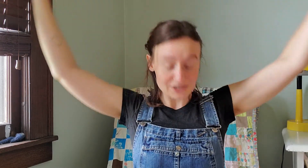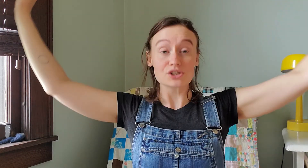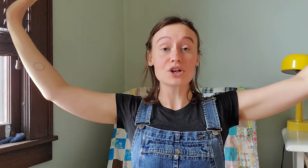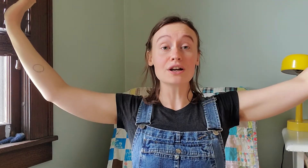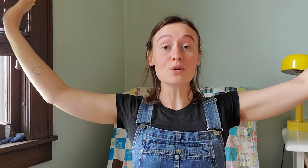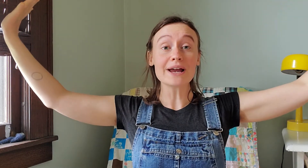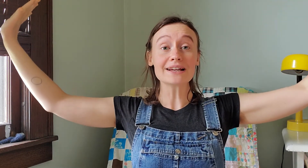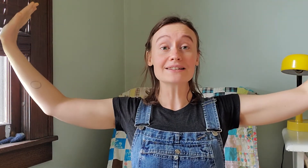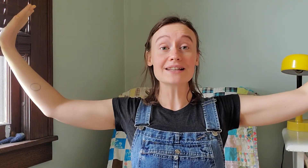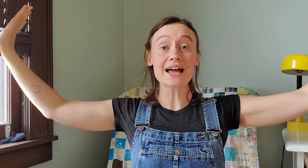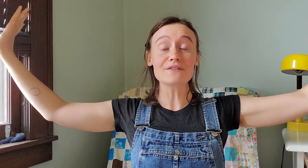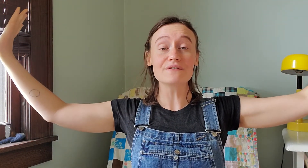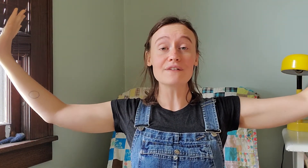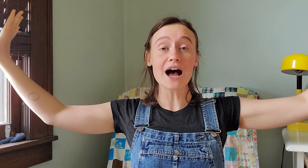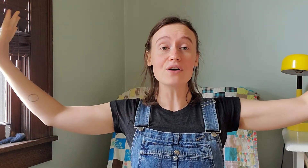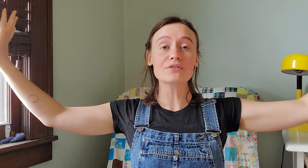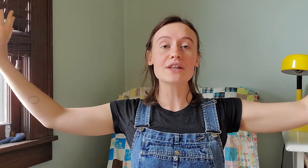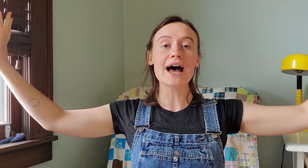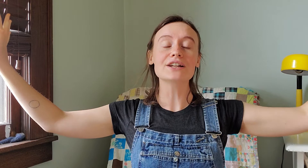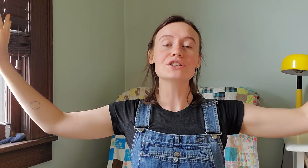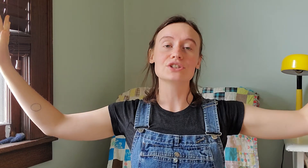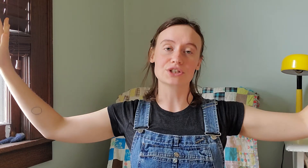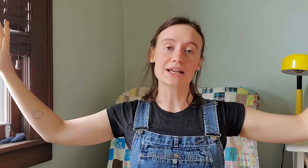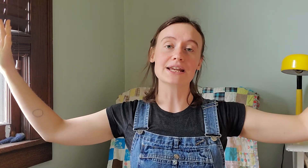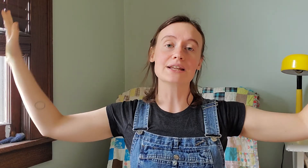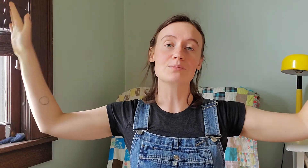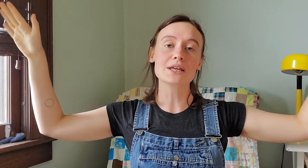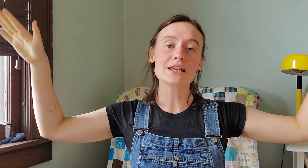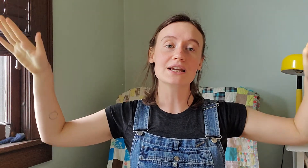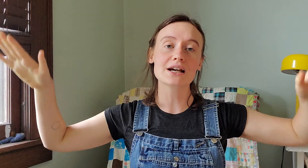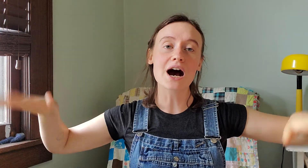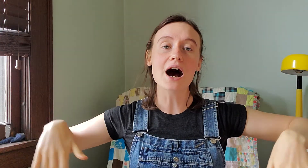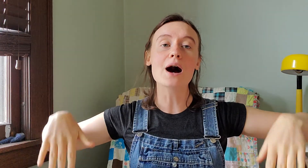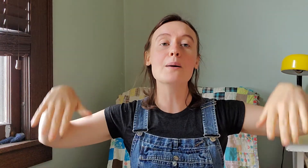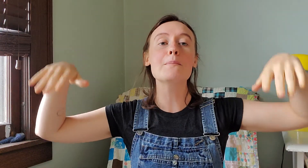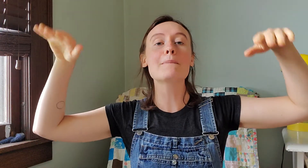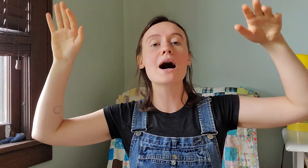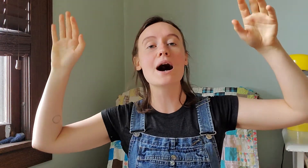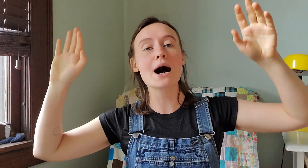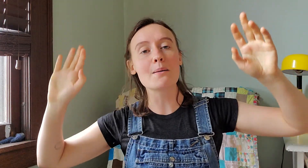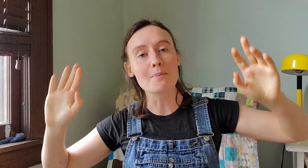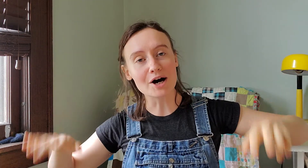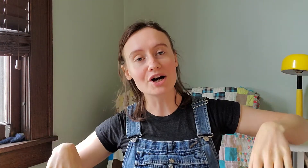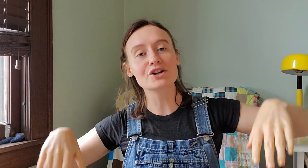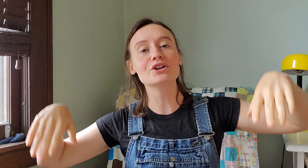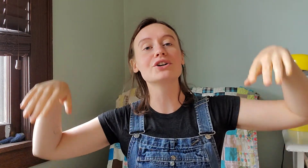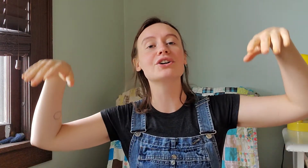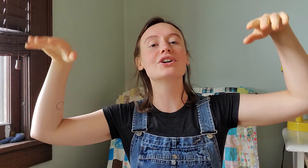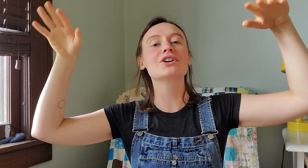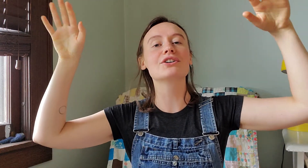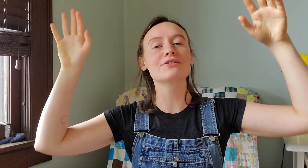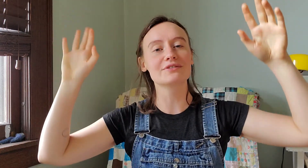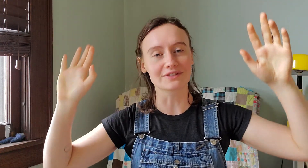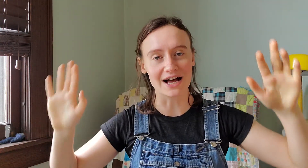her wings and found that she'd become a butterfly.